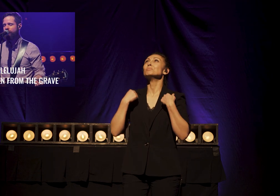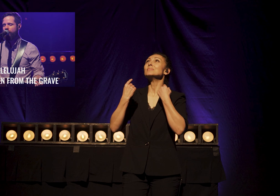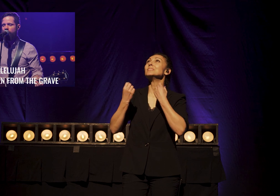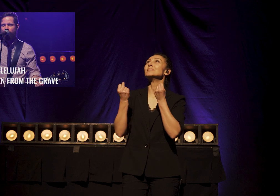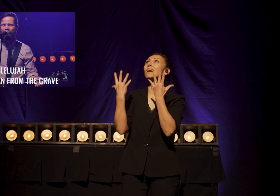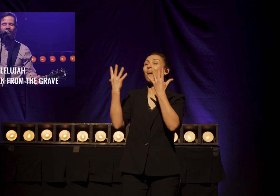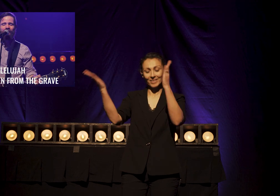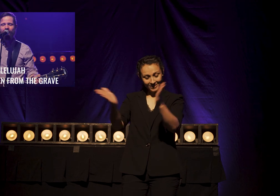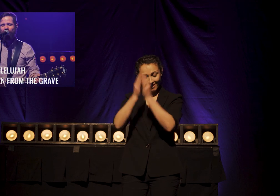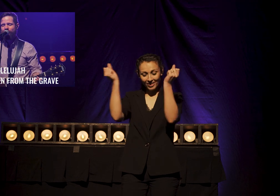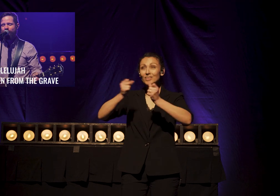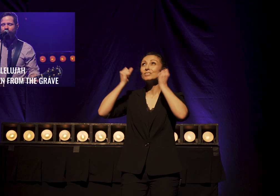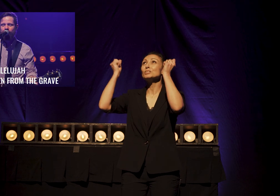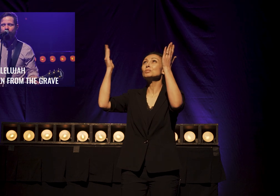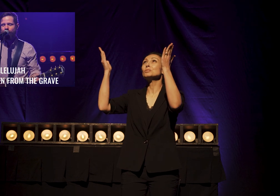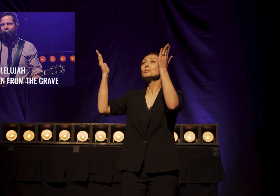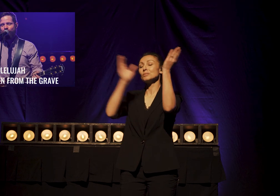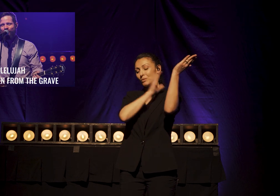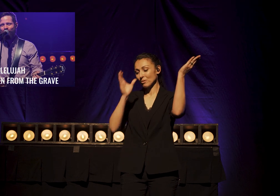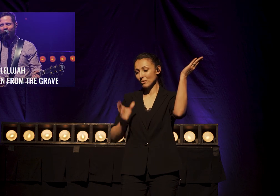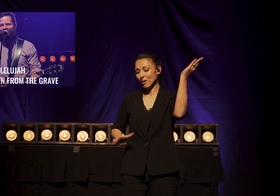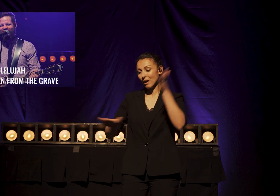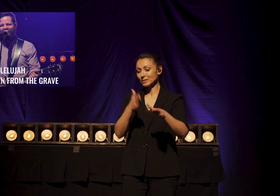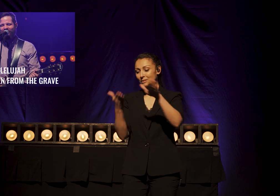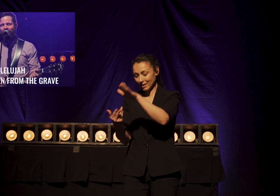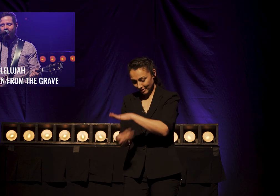Christ Is Risen From The Grave